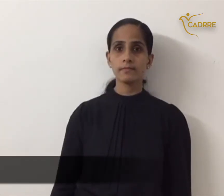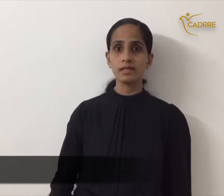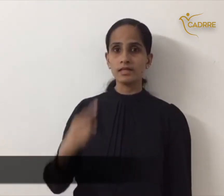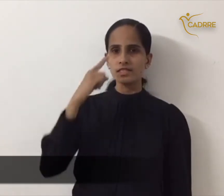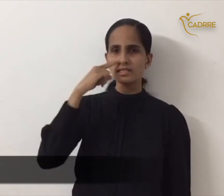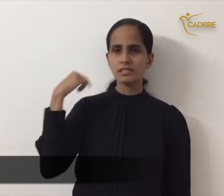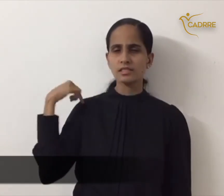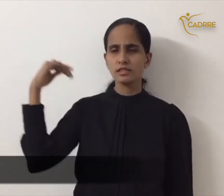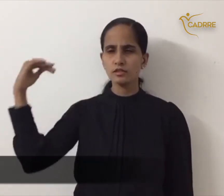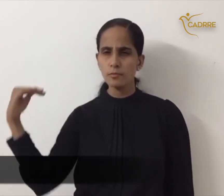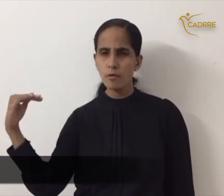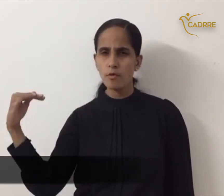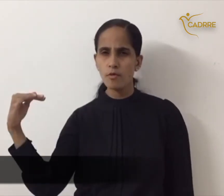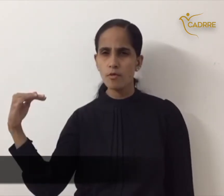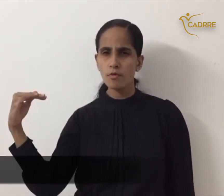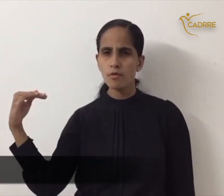younger sister